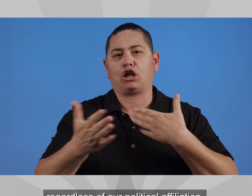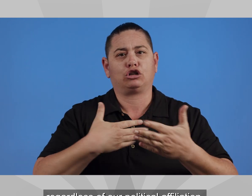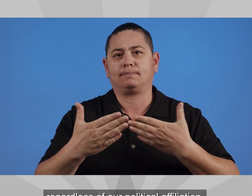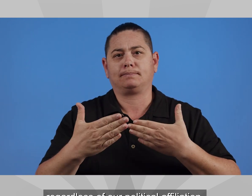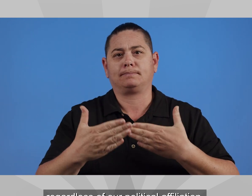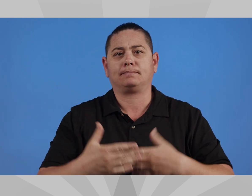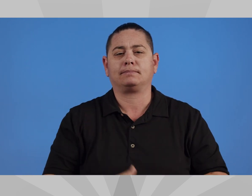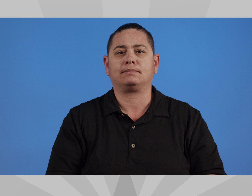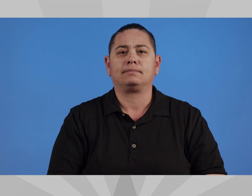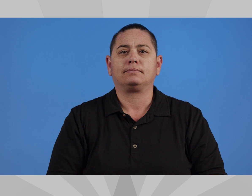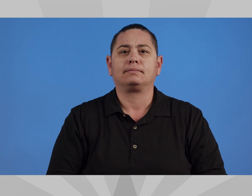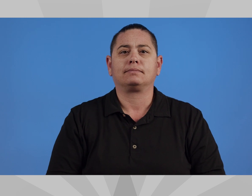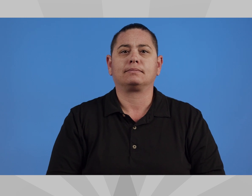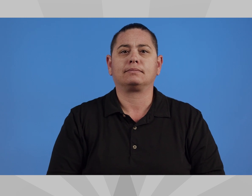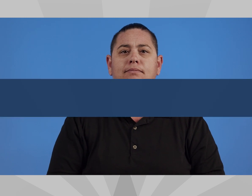affiliation.